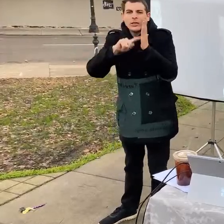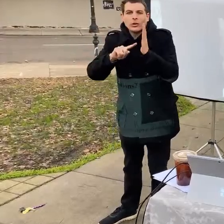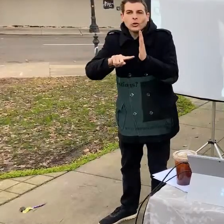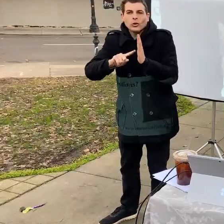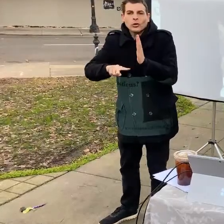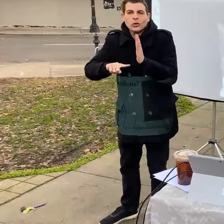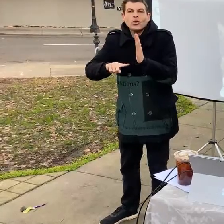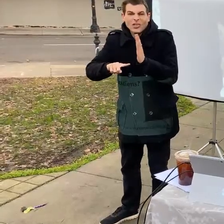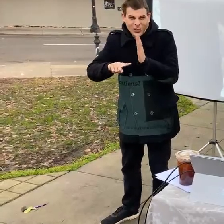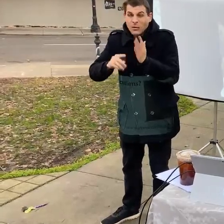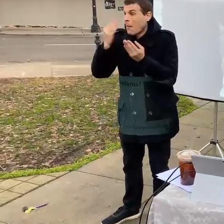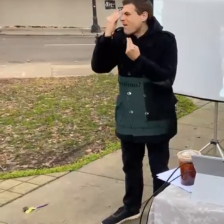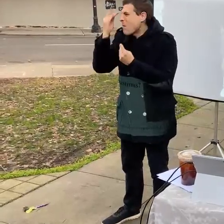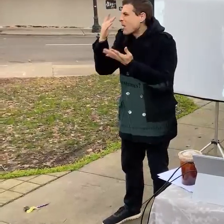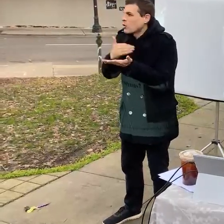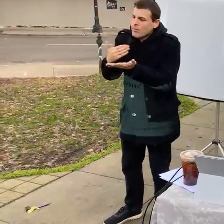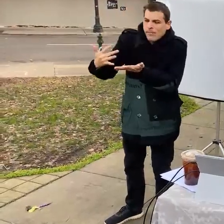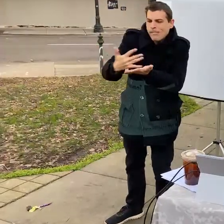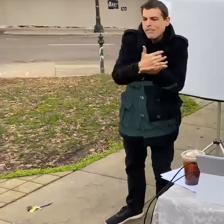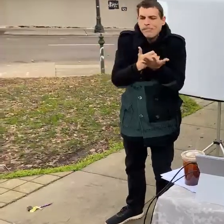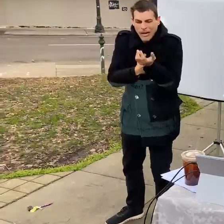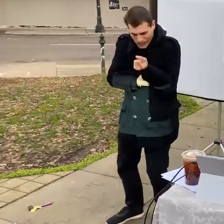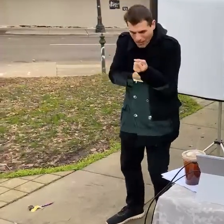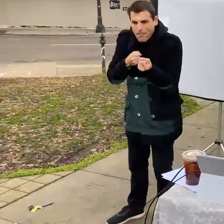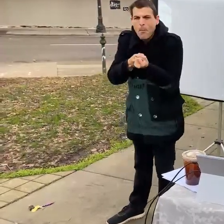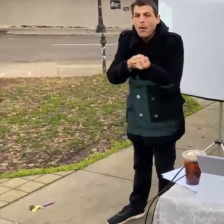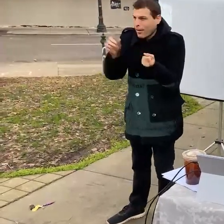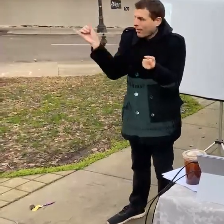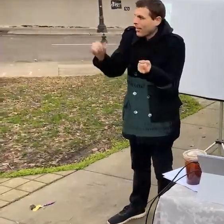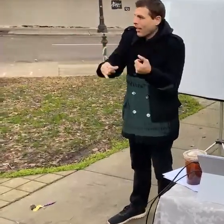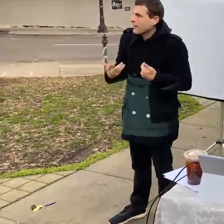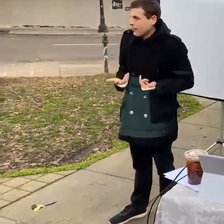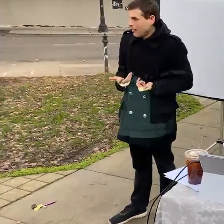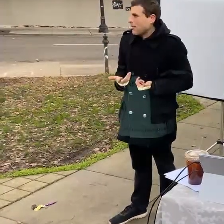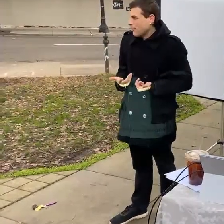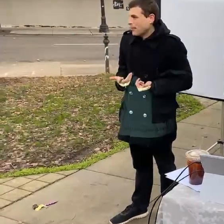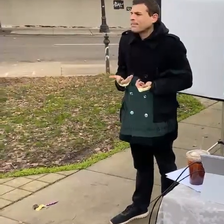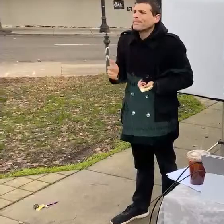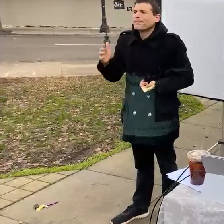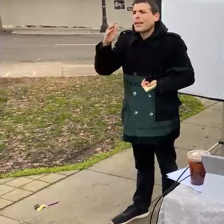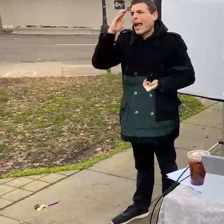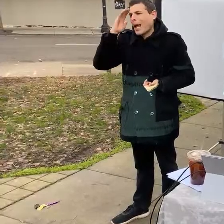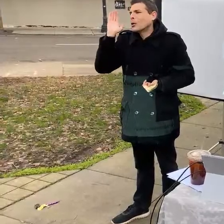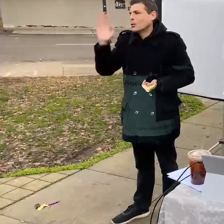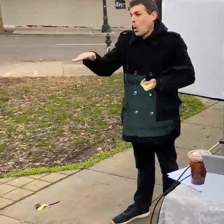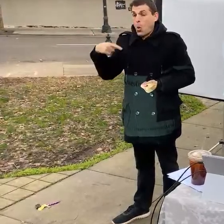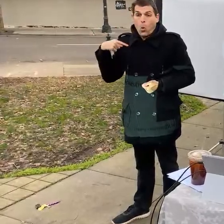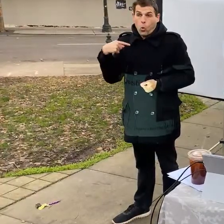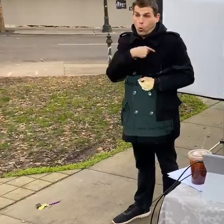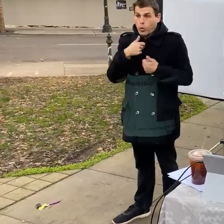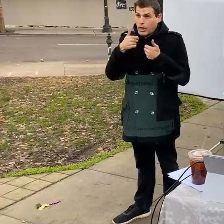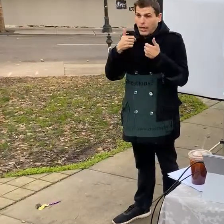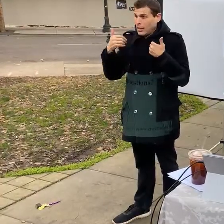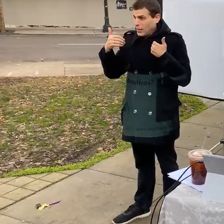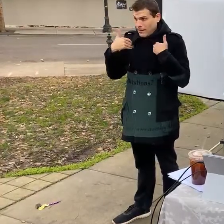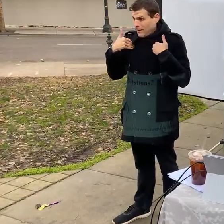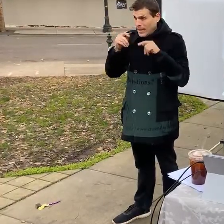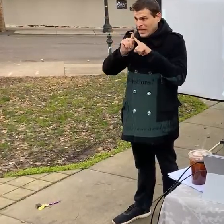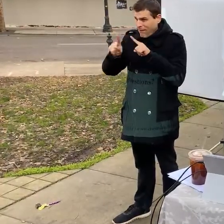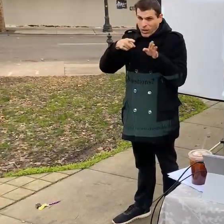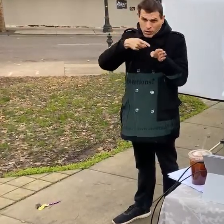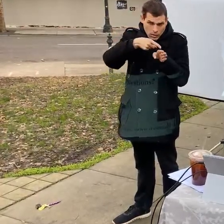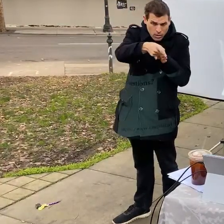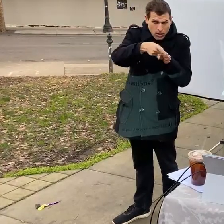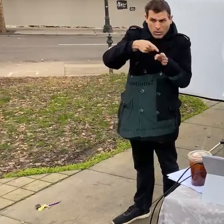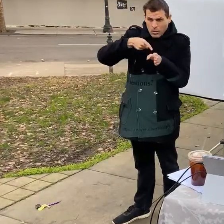do something and as we all know we all move around in what we're doing like none of us